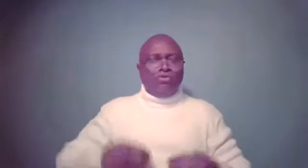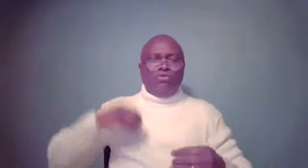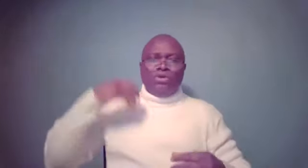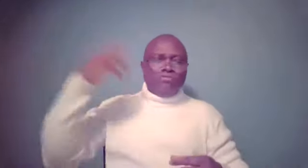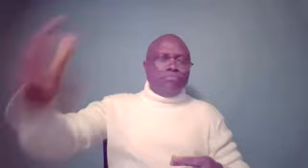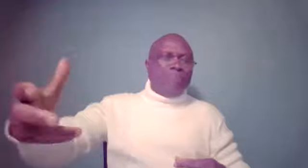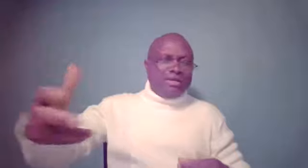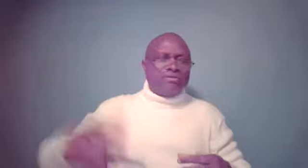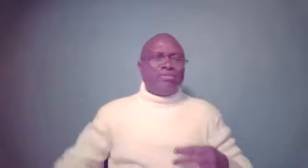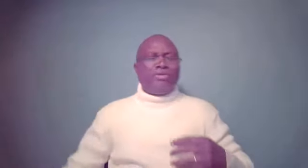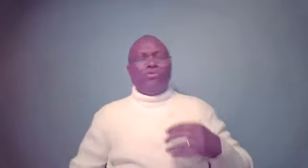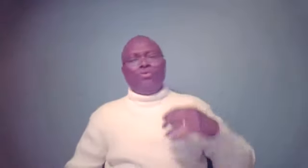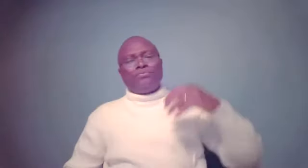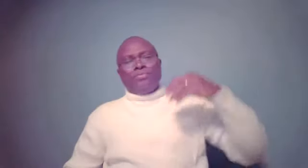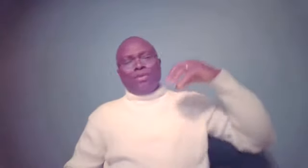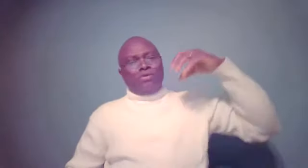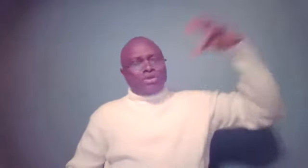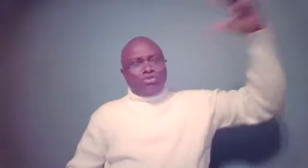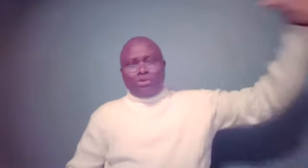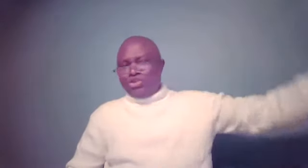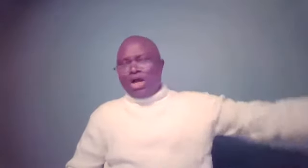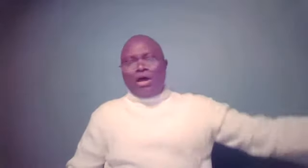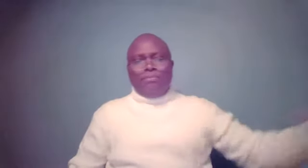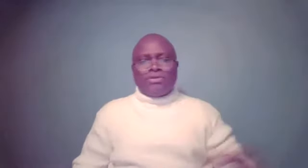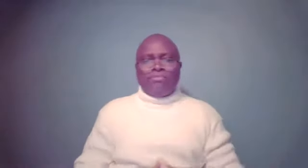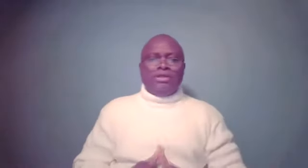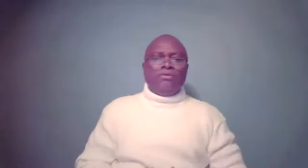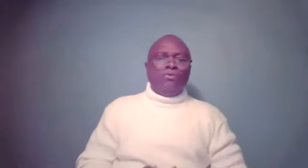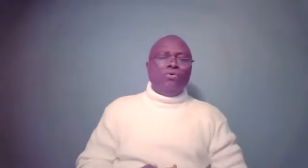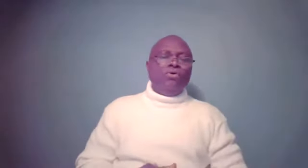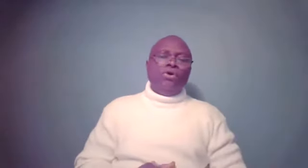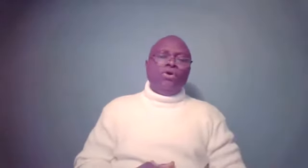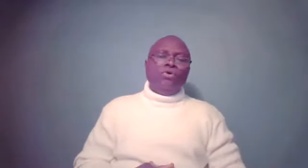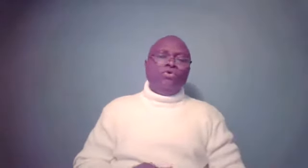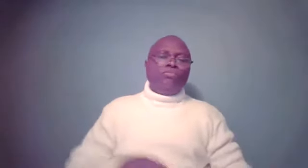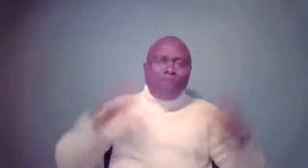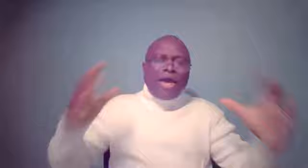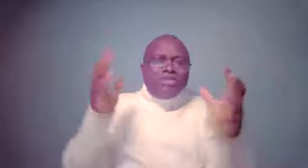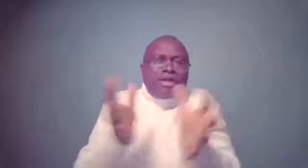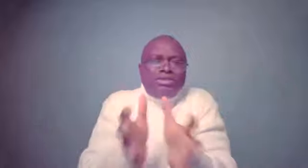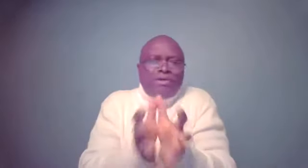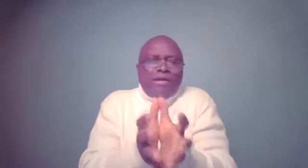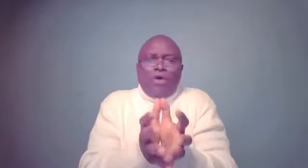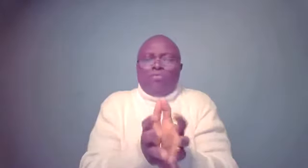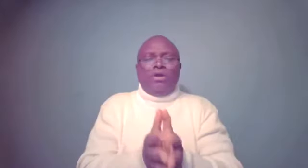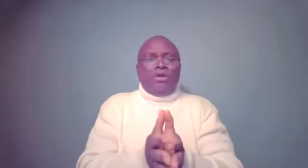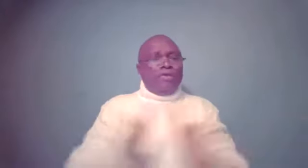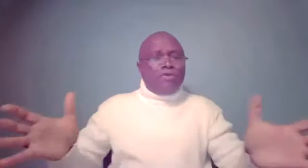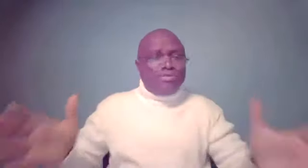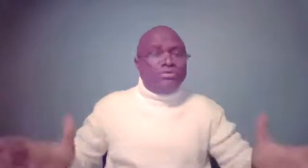who gives you money, somebody who connects you to a job, somebody who, who provides material help. Of course, material